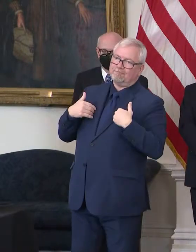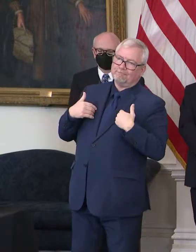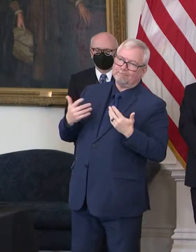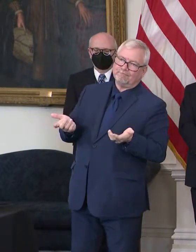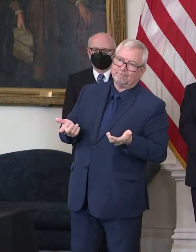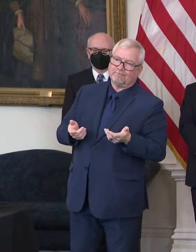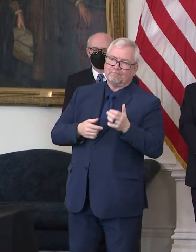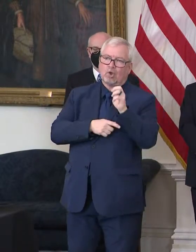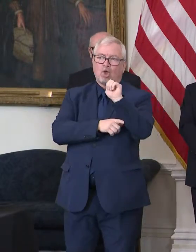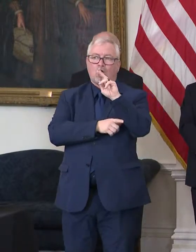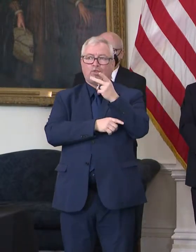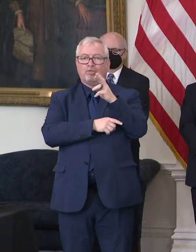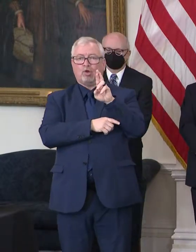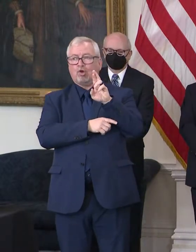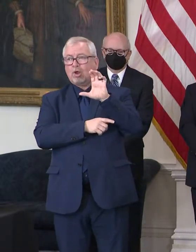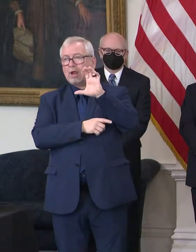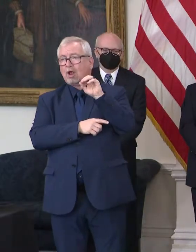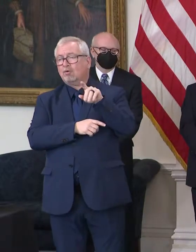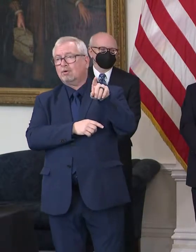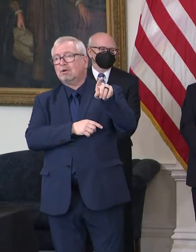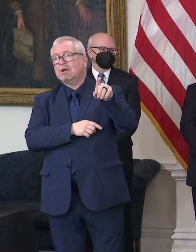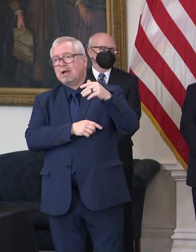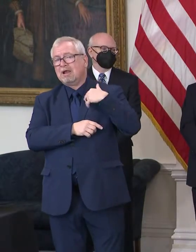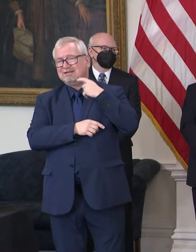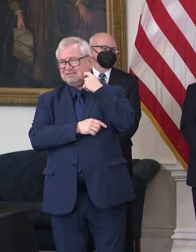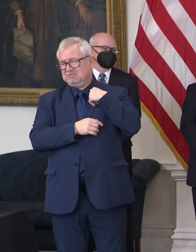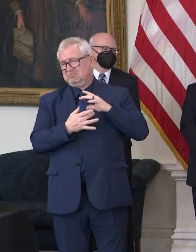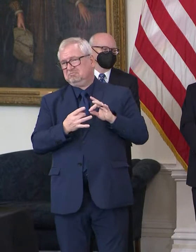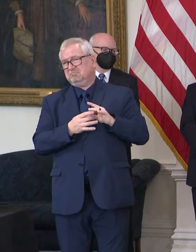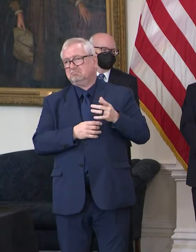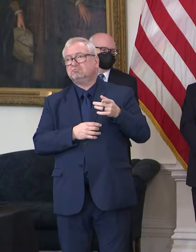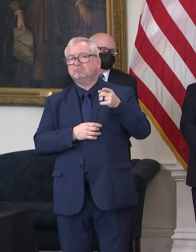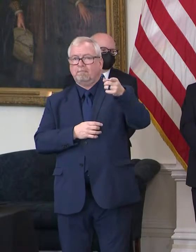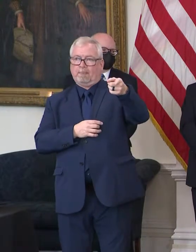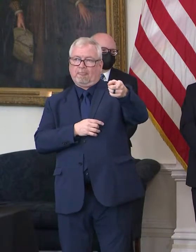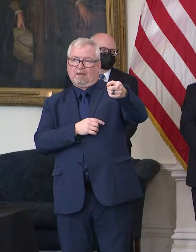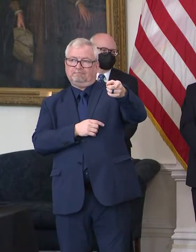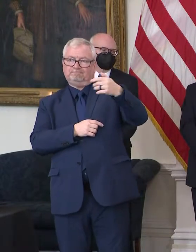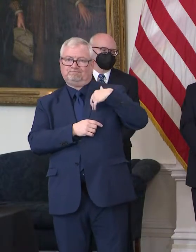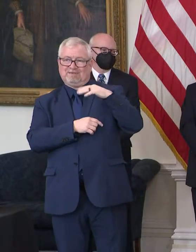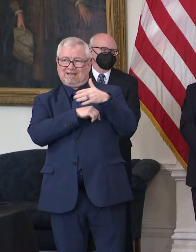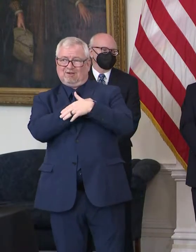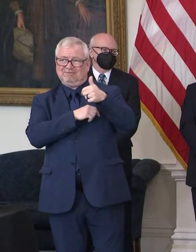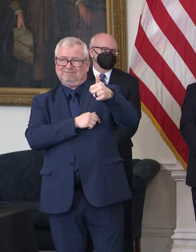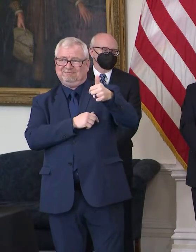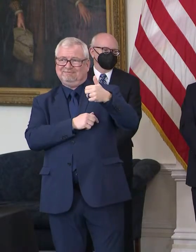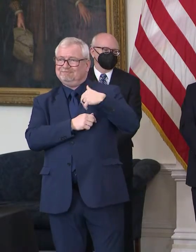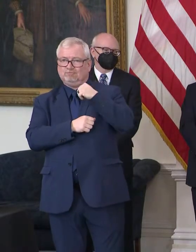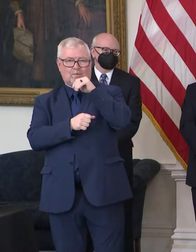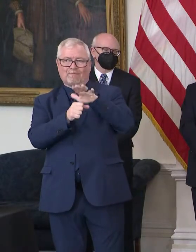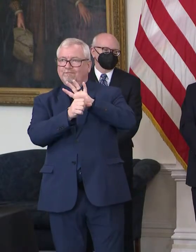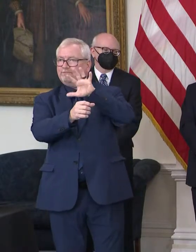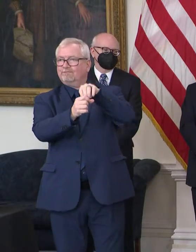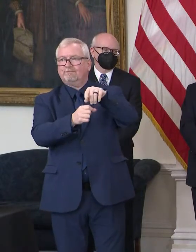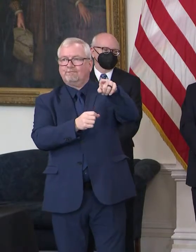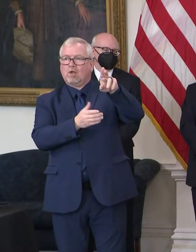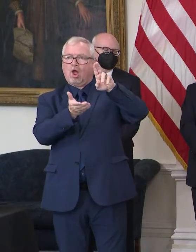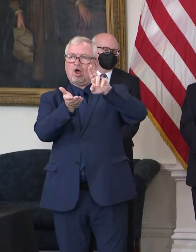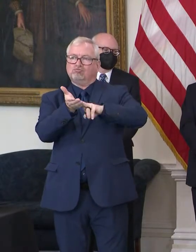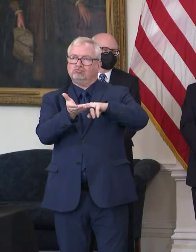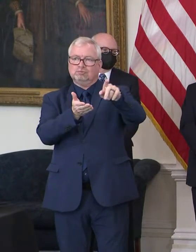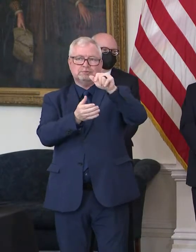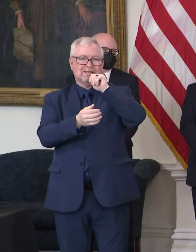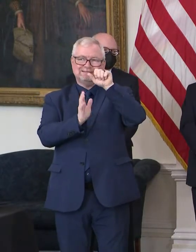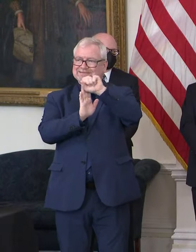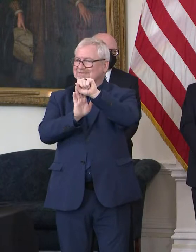from Hartford County. was not, uh, you know, it was a county site we weren't involved in with a contractor that's not a state contractor with